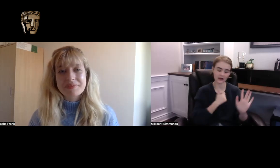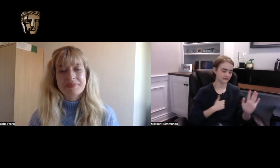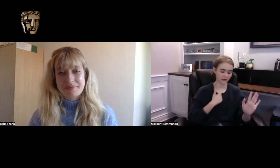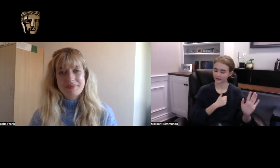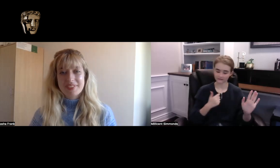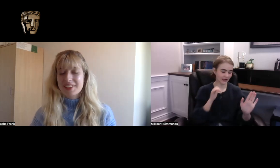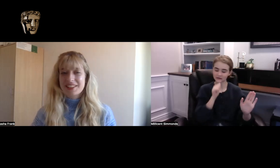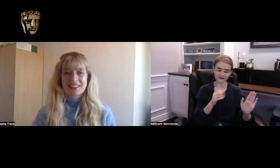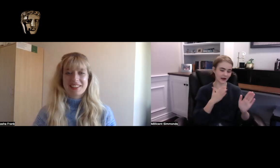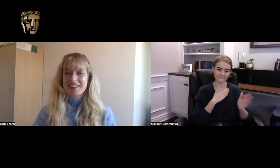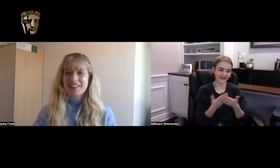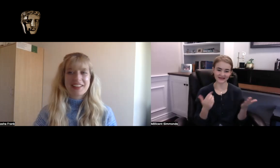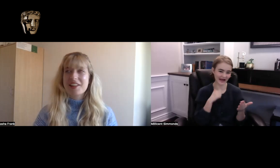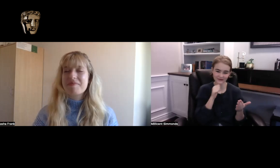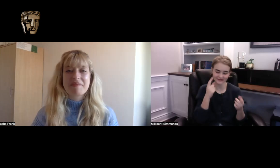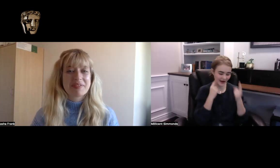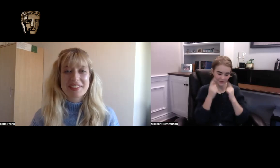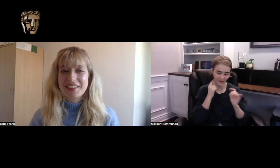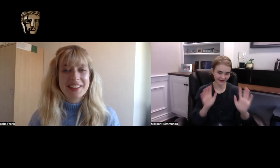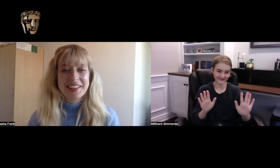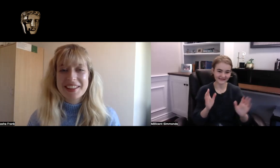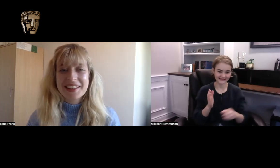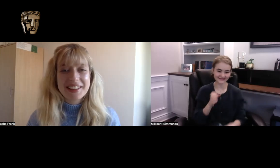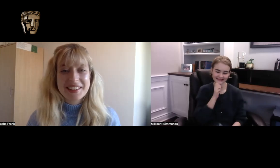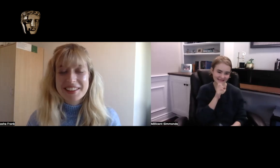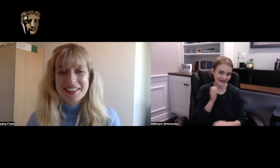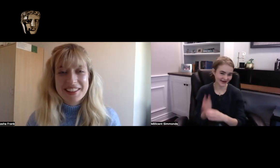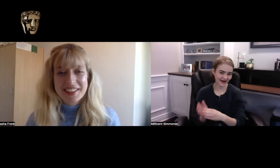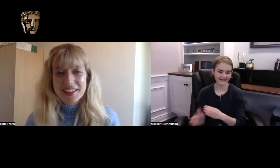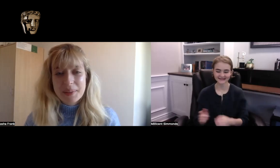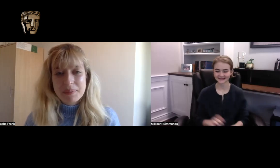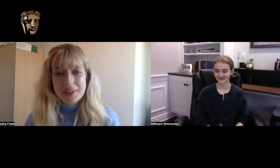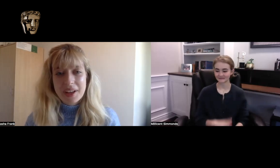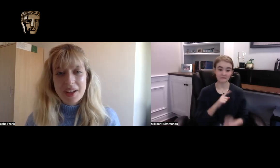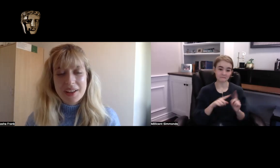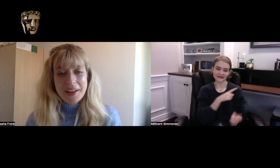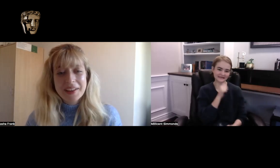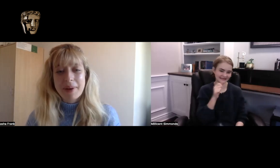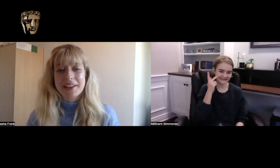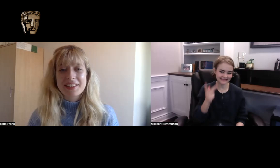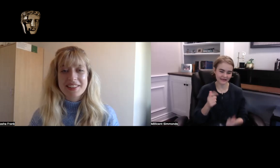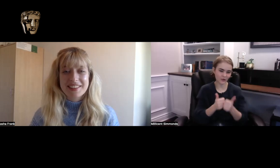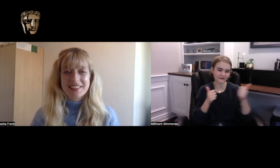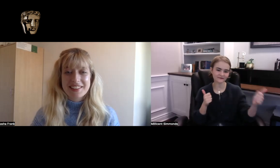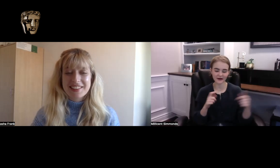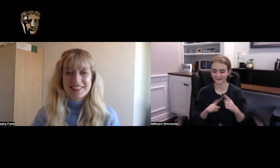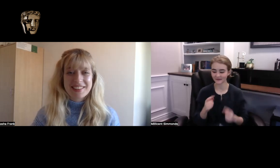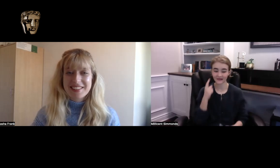I am so sorry I did not mean to cry in that scene I was not trying to throw you off um and he just laughed he